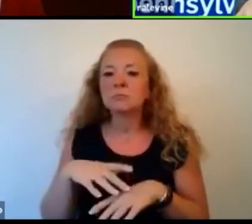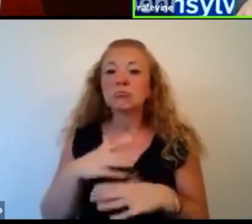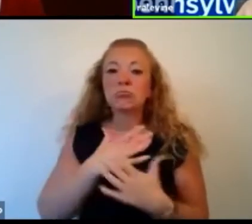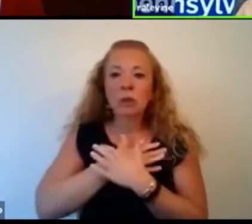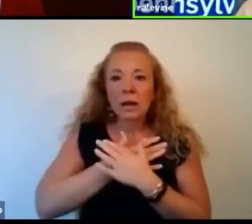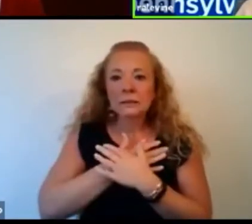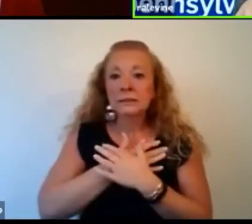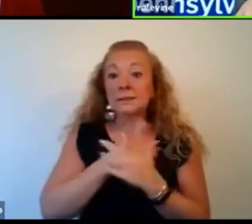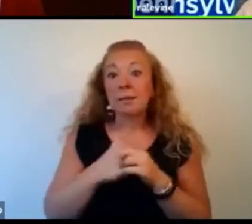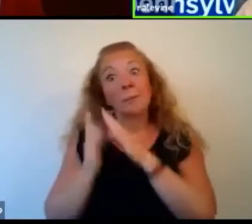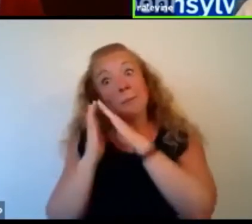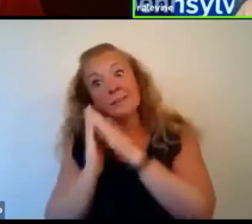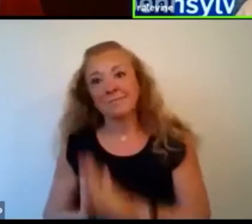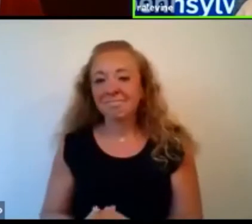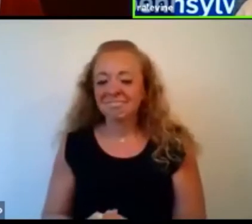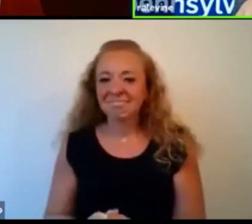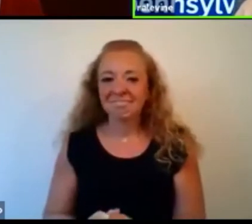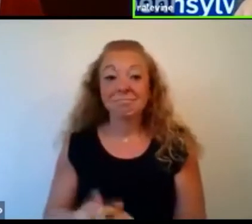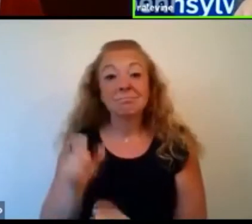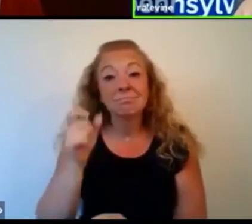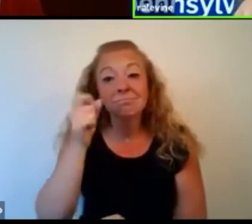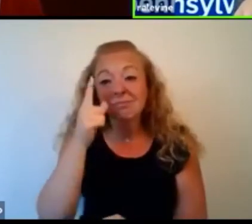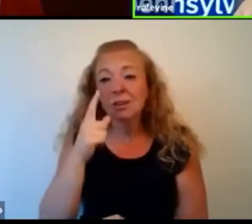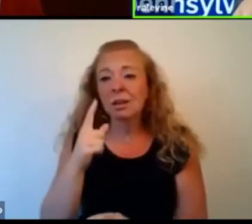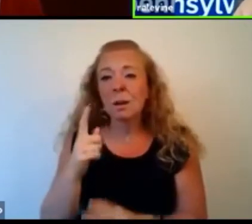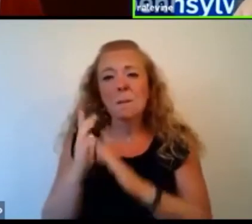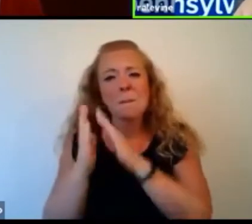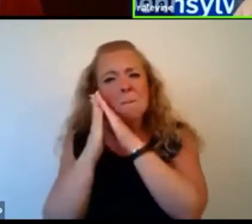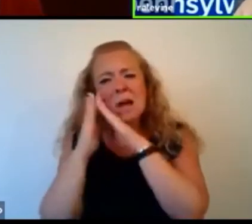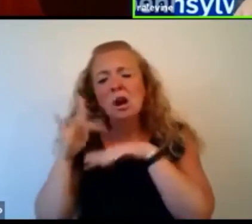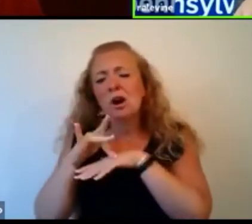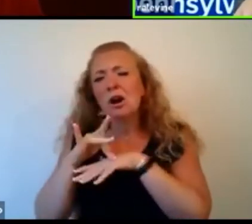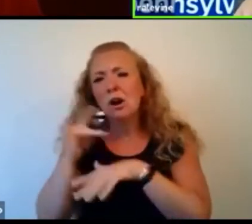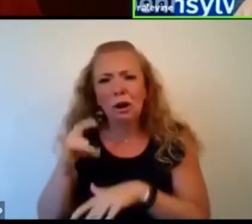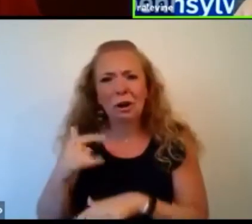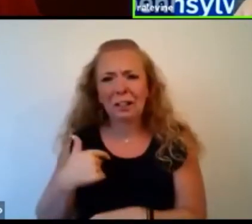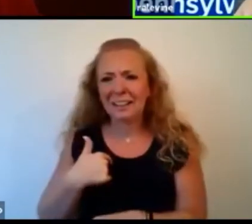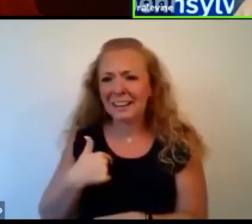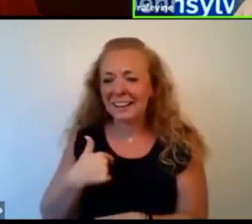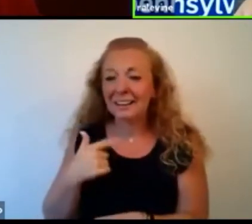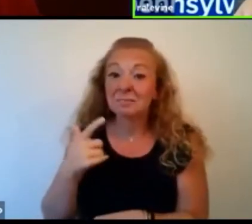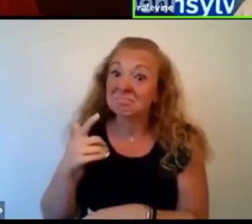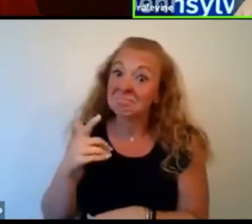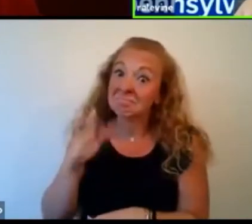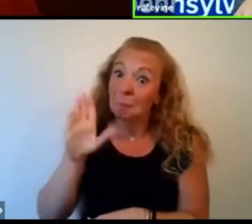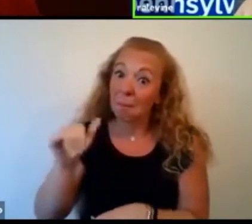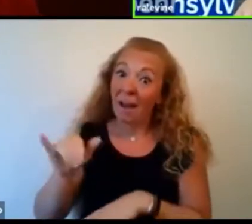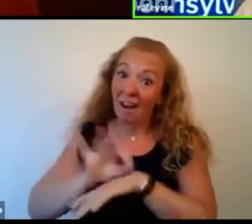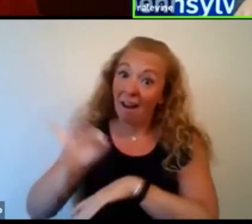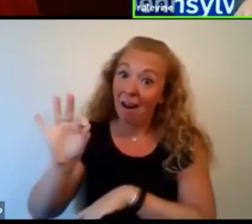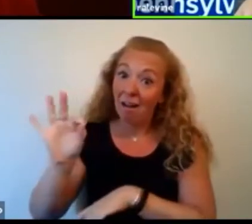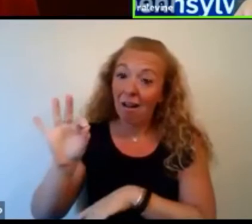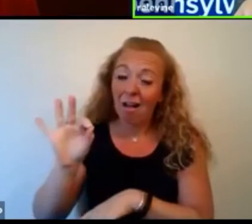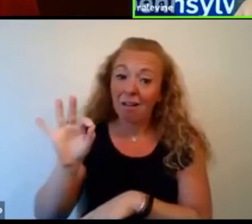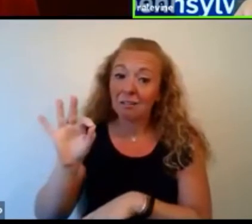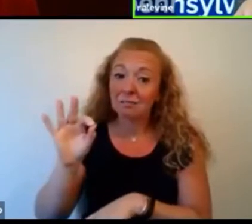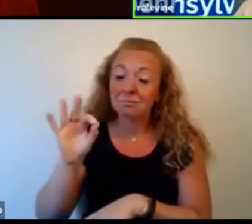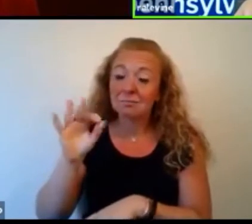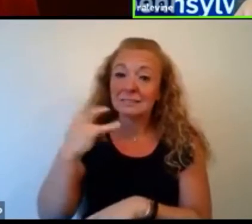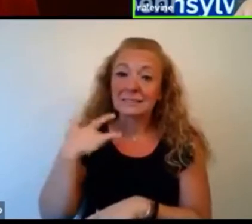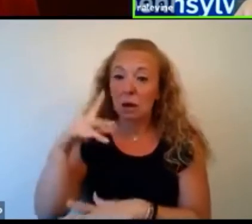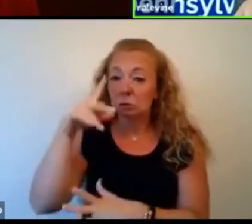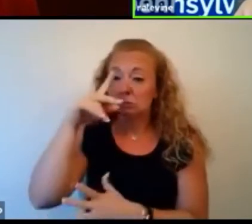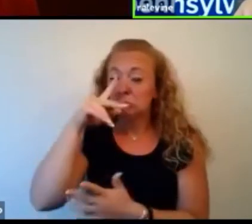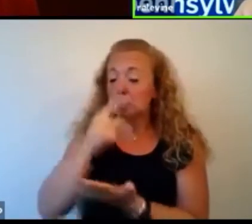minutes, and I go to bed. So I go to bed relentlessly early. So I'm in bed by nine and headed to sleep pretty quickly to